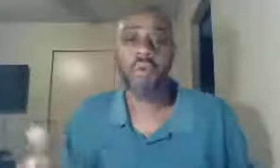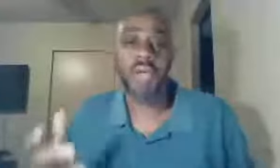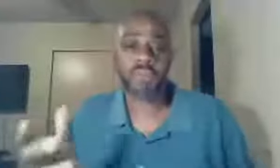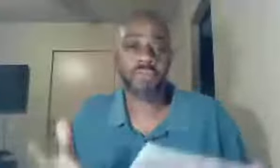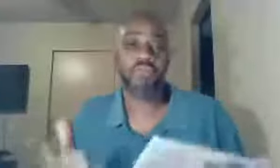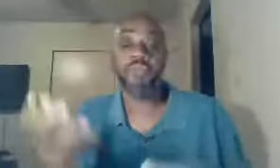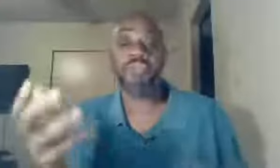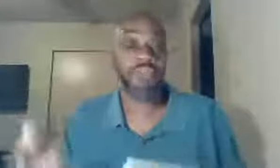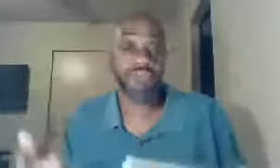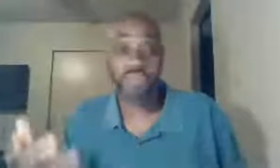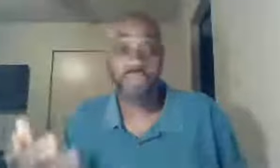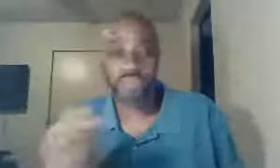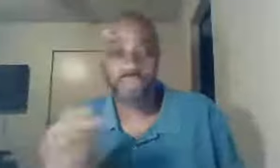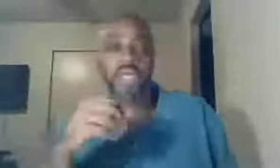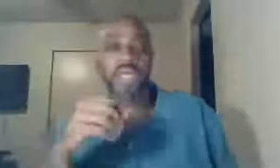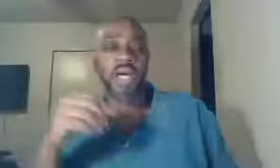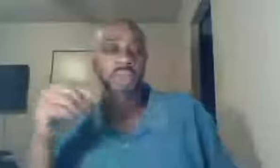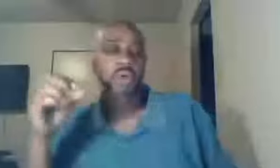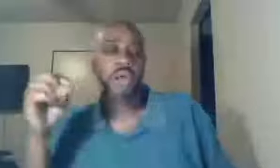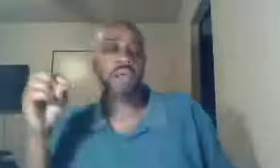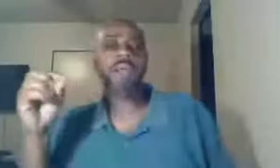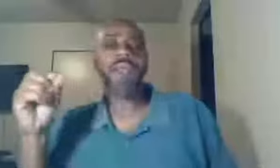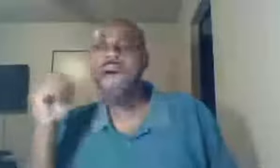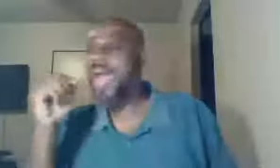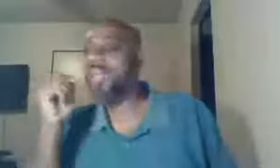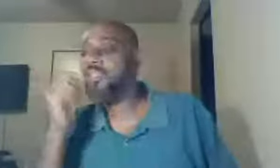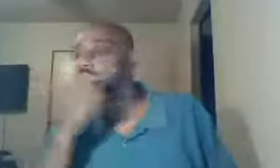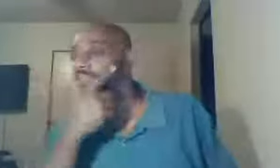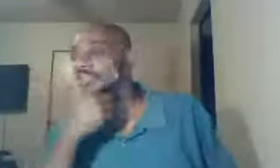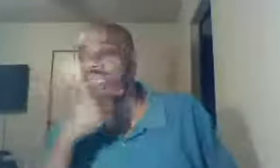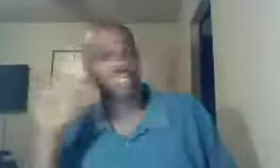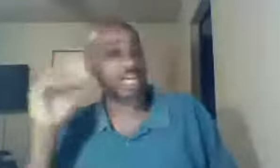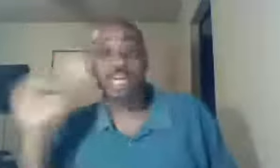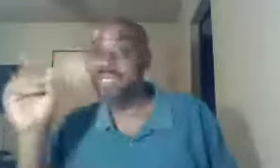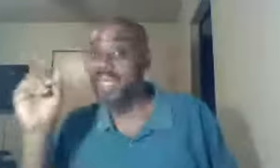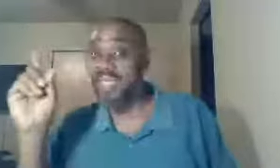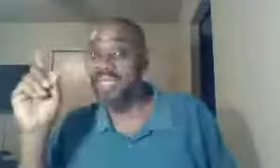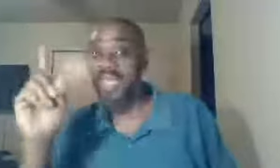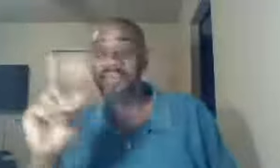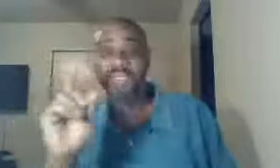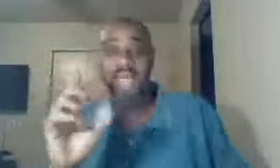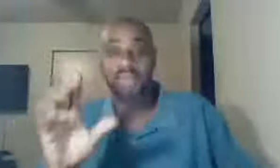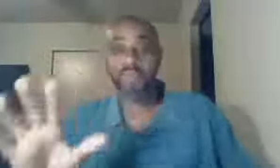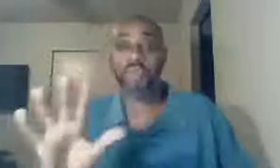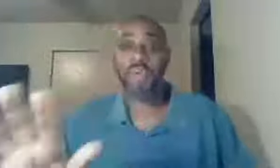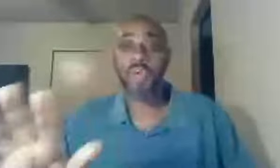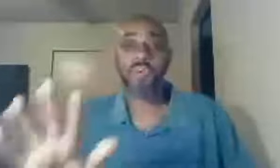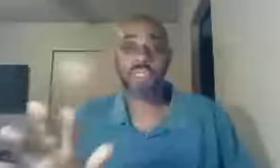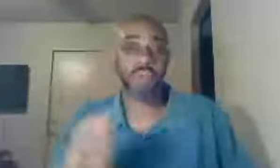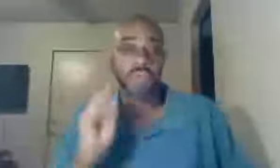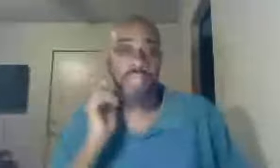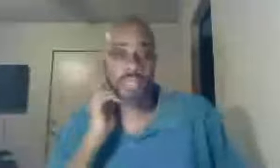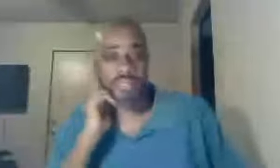choirs, or two different versions, of a choir, I actually went to a church, again not saying any names, because I have people, who represent those places,